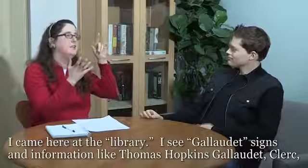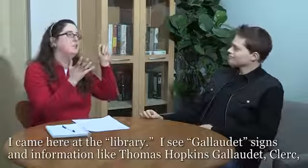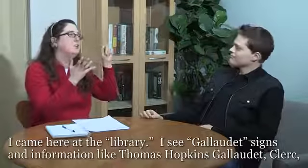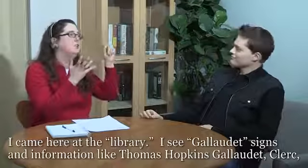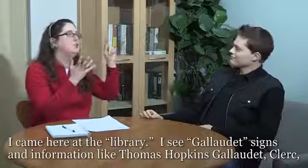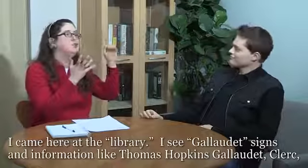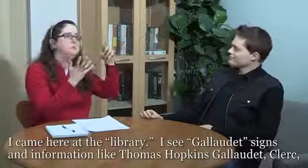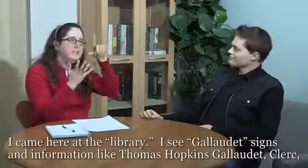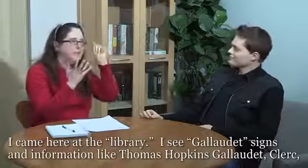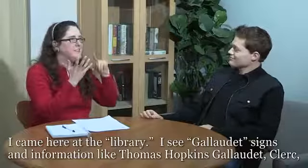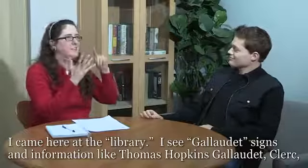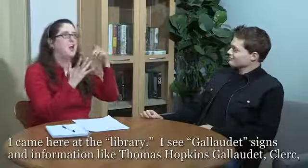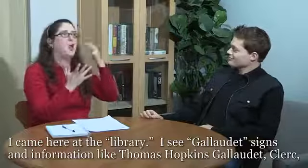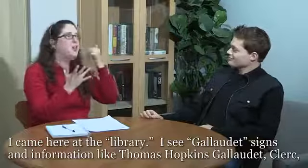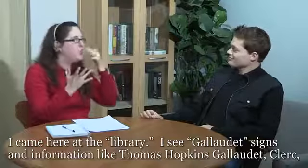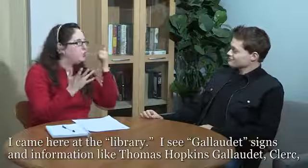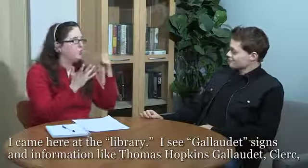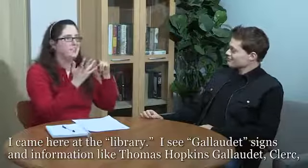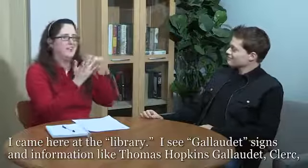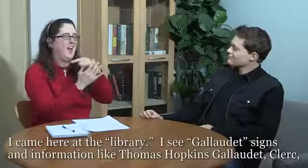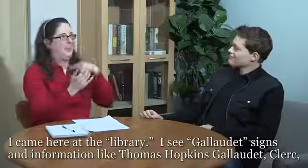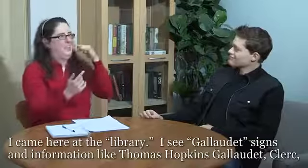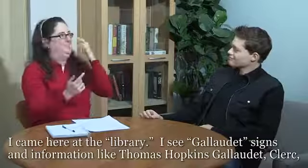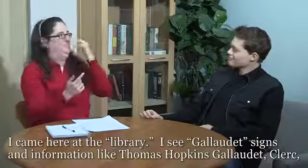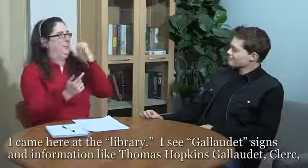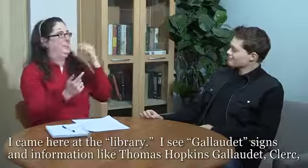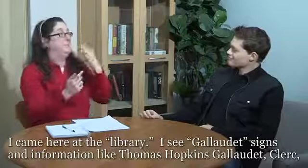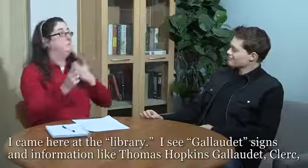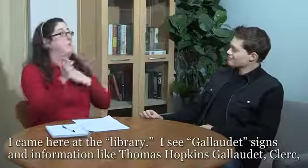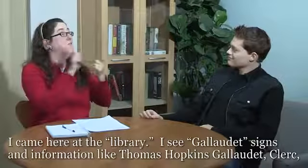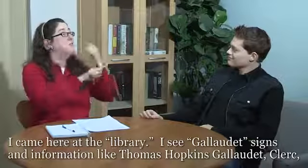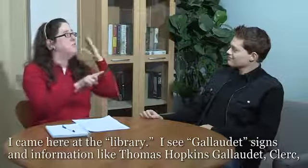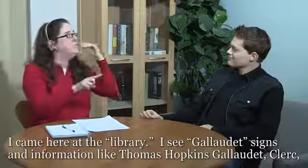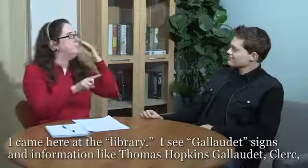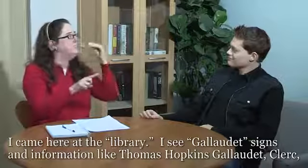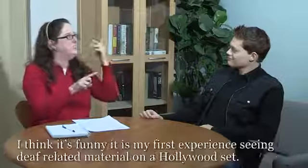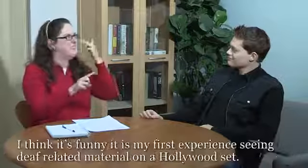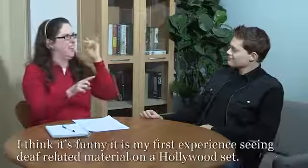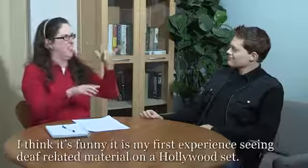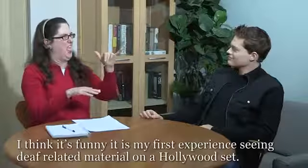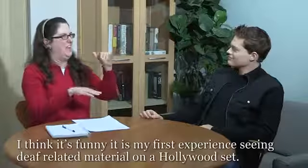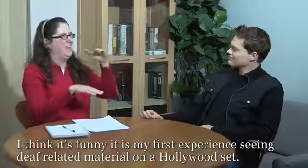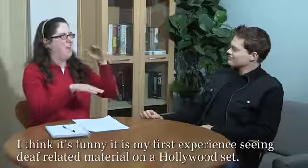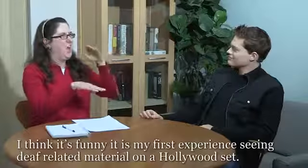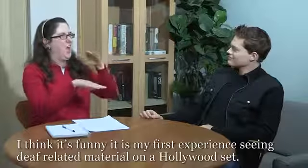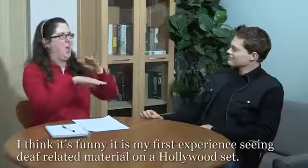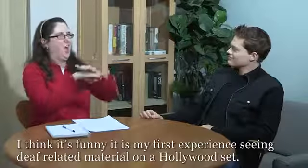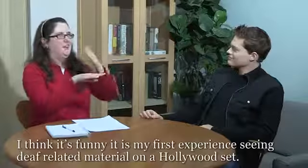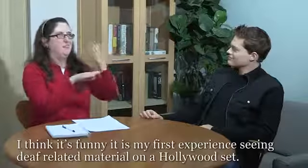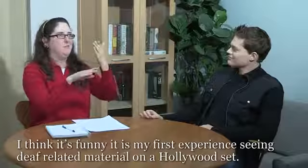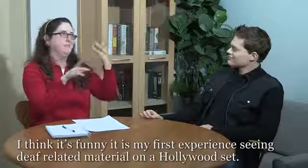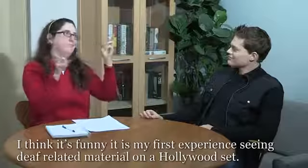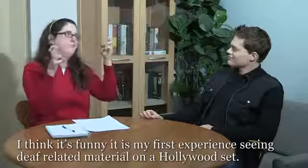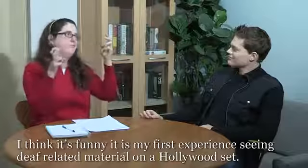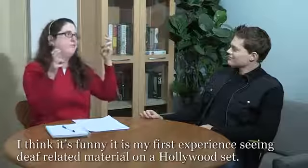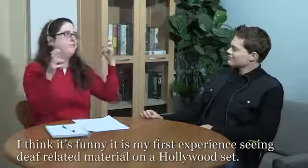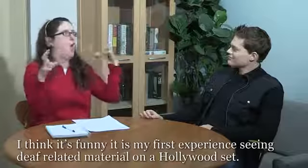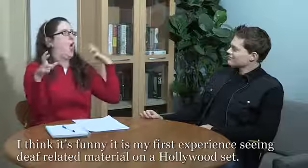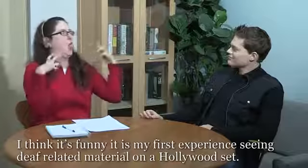information on the walls about Gallaudet and Laurent Clare and all of that, and that's interesting. It's my first experience seeing deaf